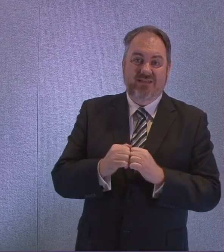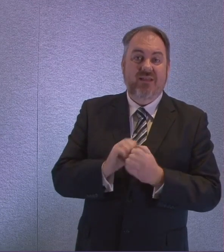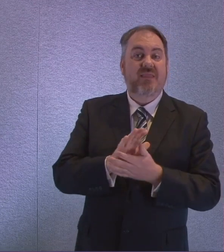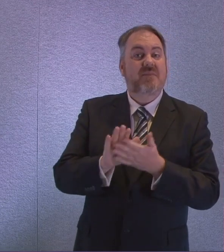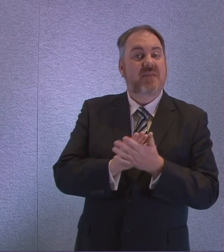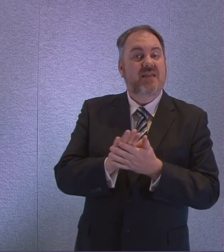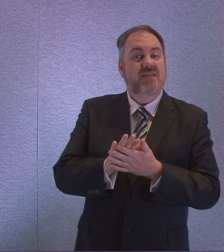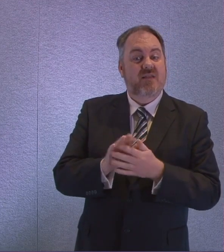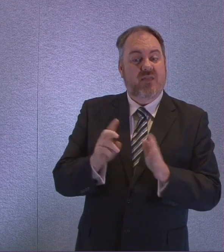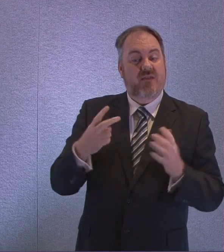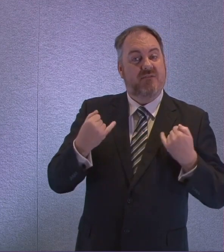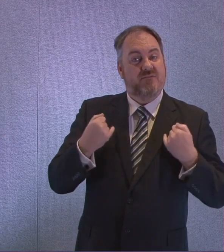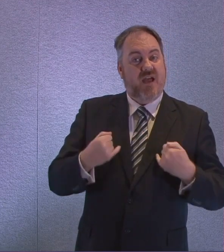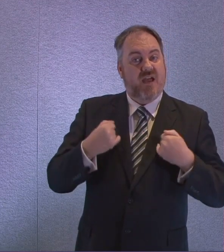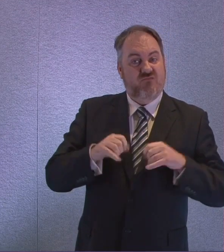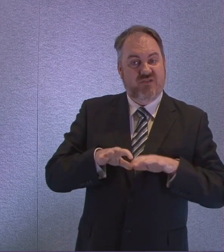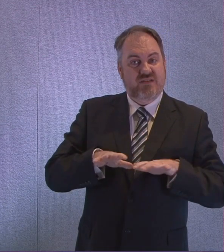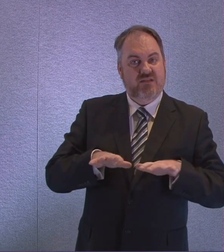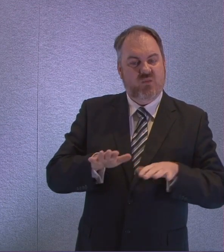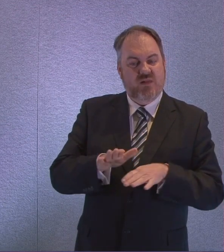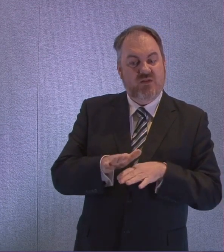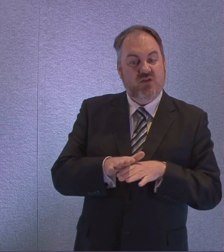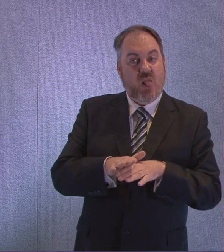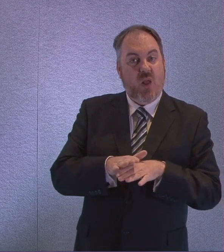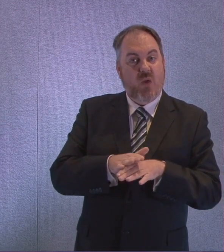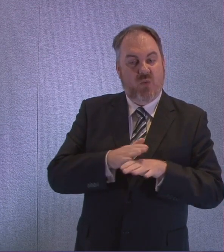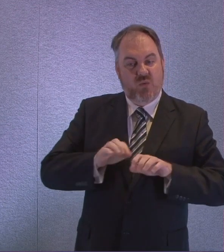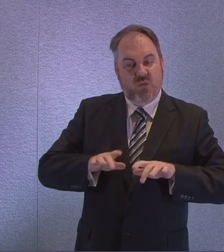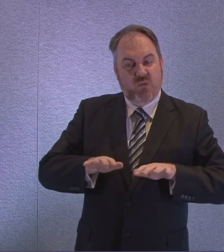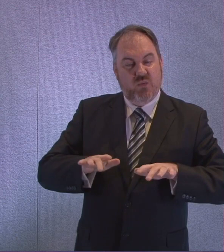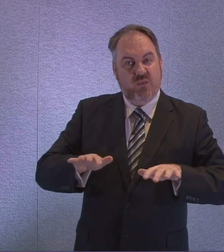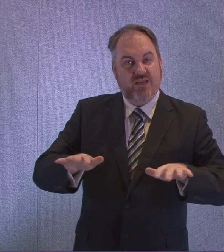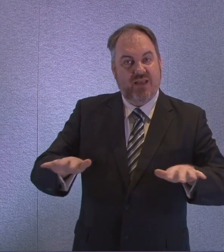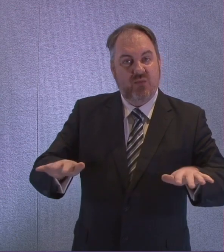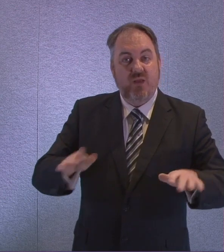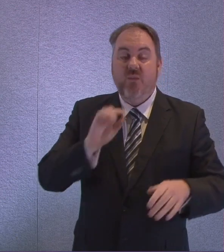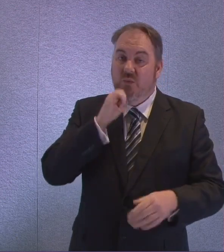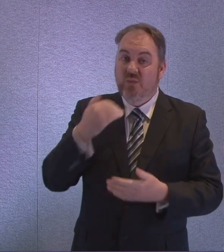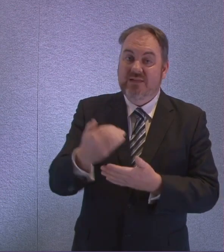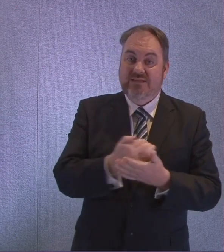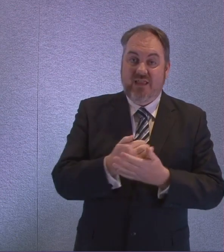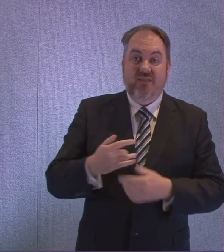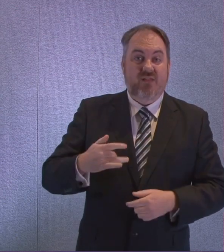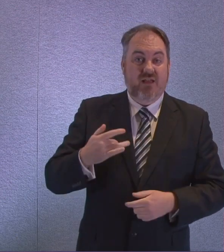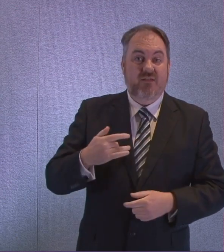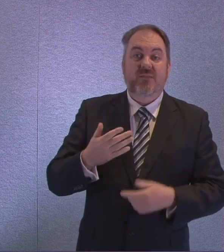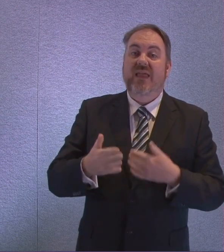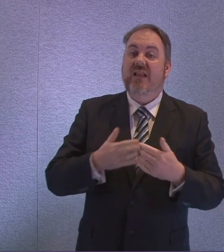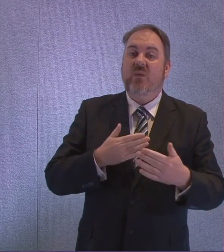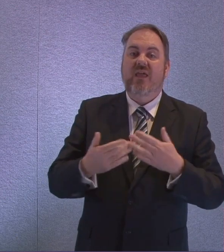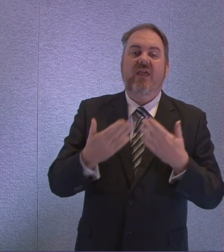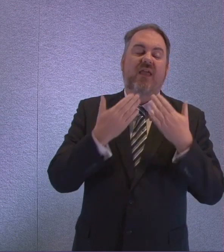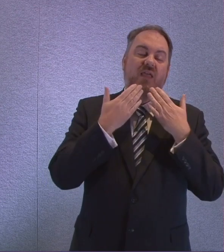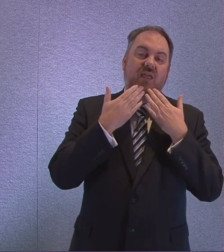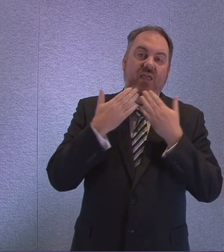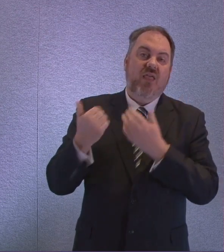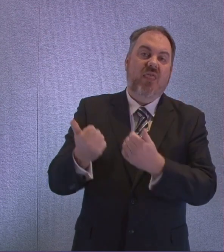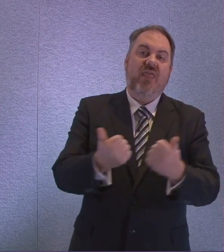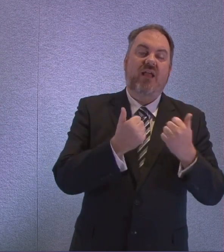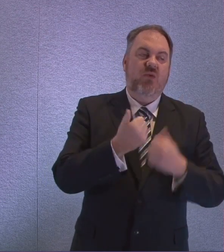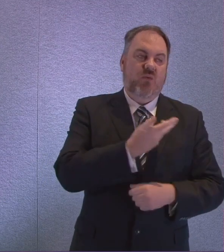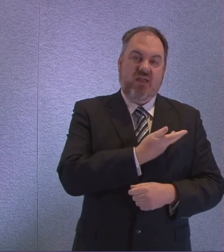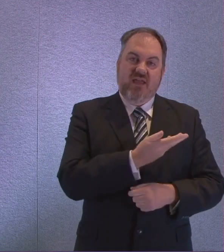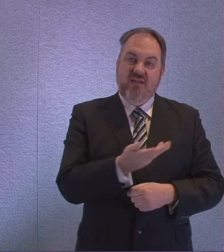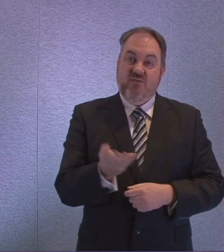We can help to protect our National Health Service and we can also help to save lives. So I'll end by thanking everybody in advance for